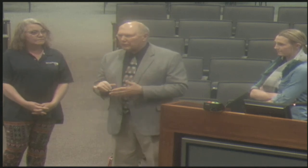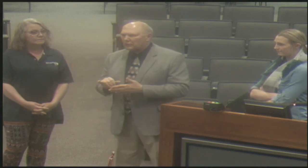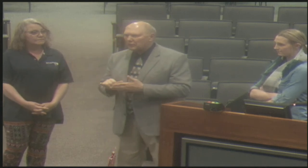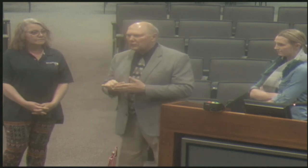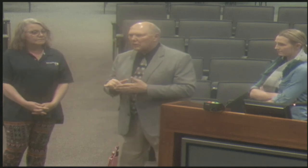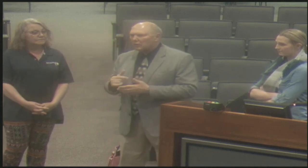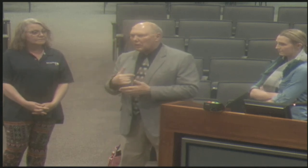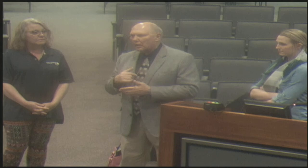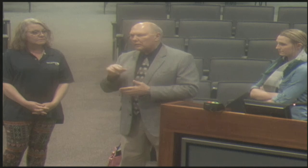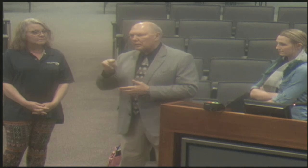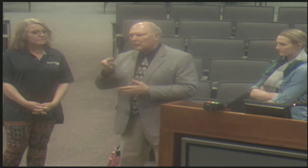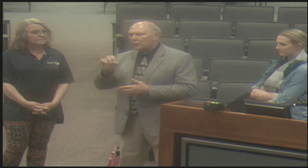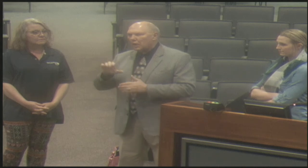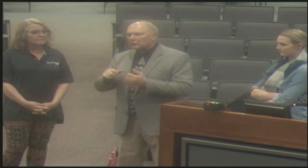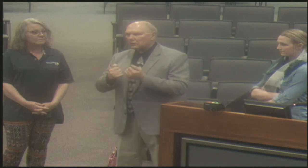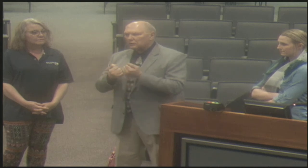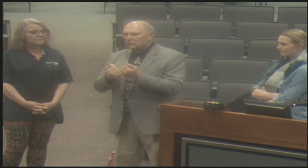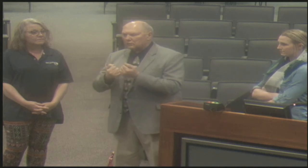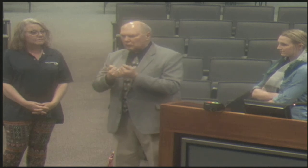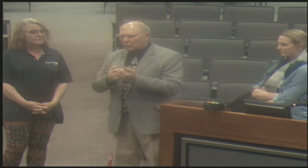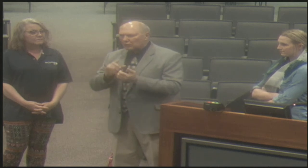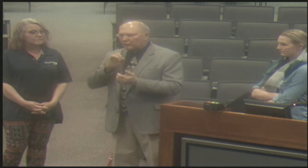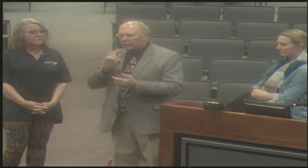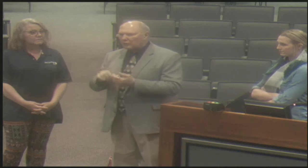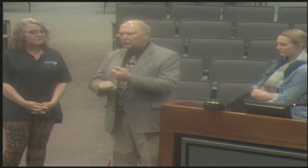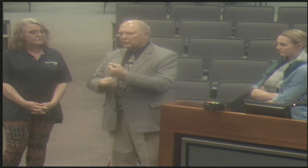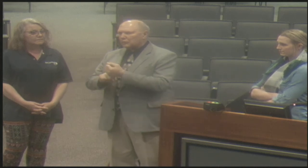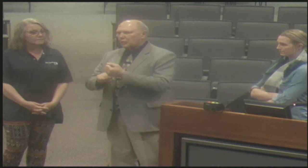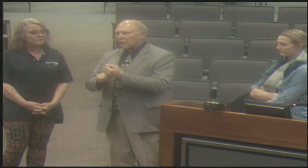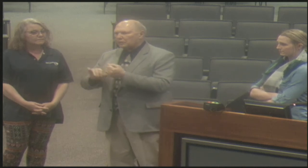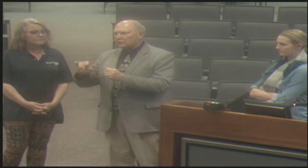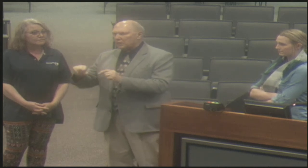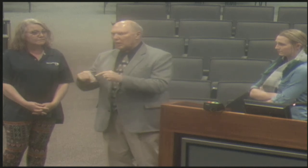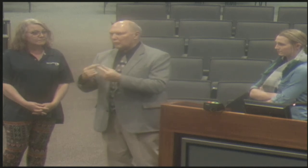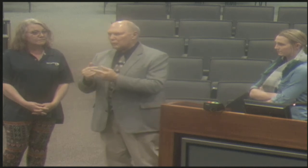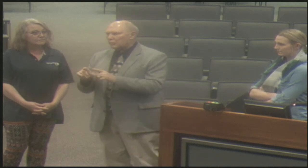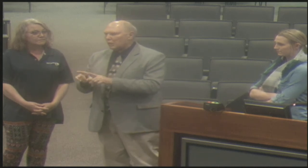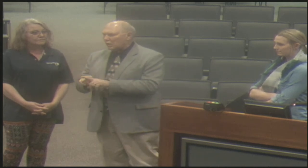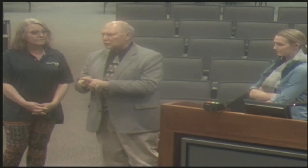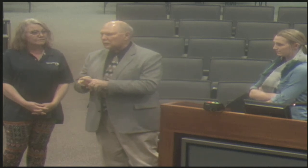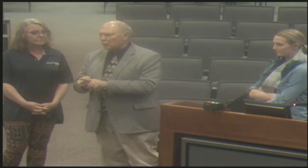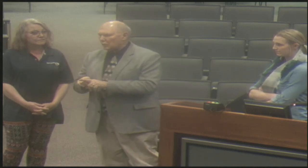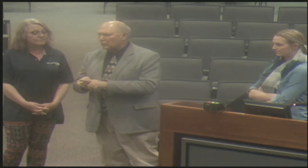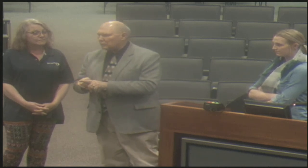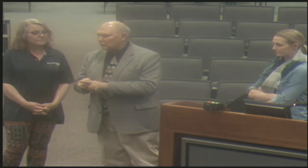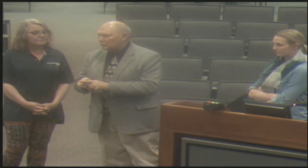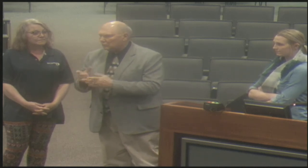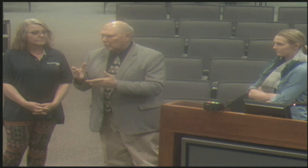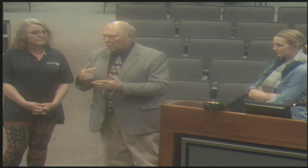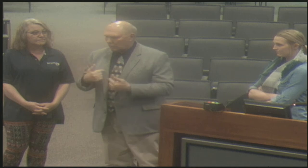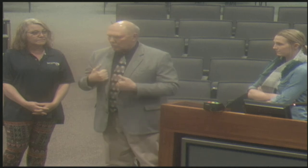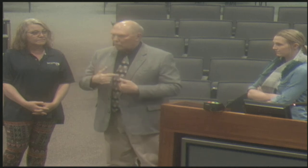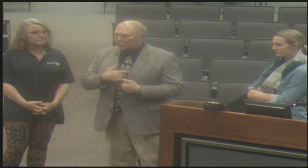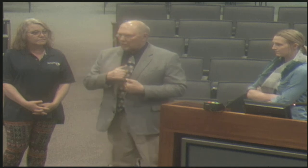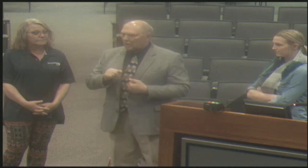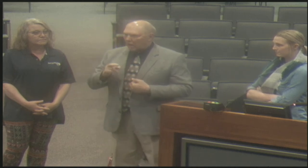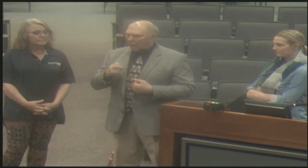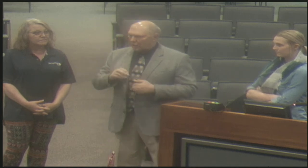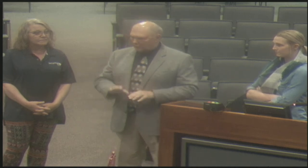through this the way that they are getting ready to go through this. And they're there to provide, um, assistance to, um, accessing all of those resources.